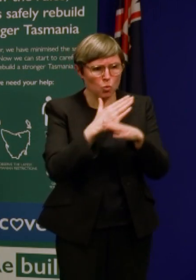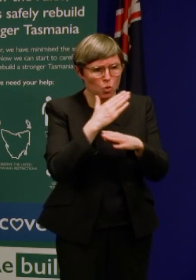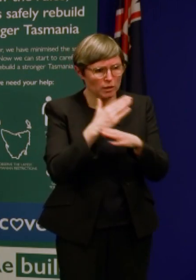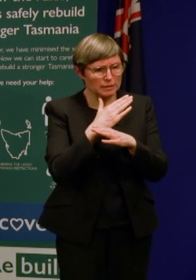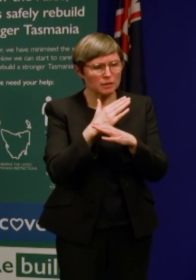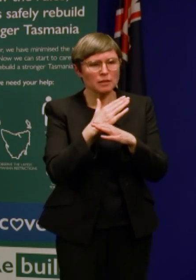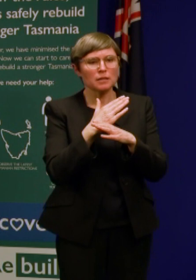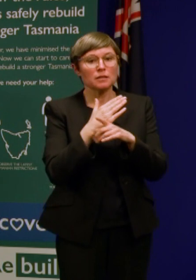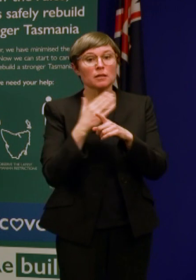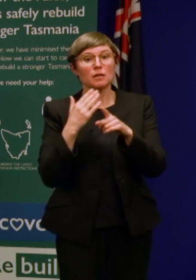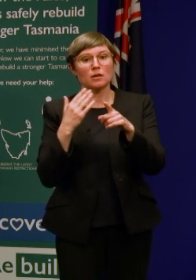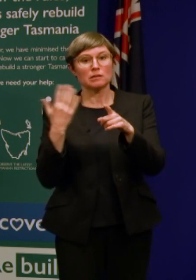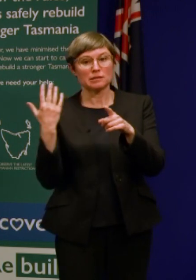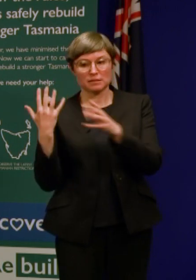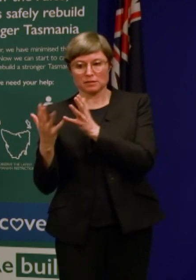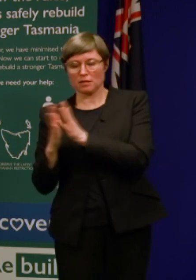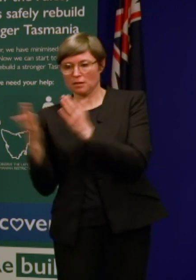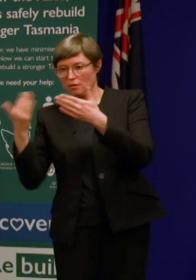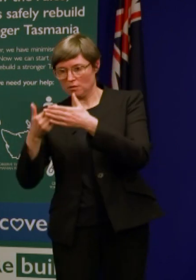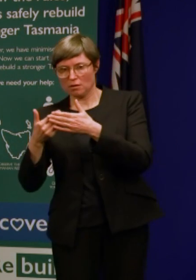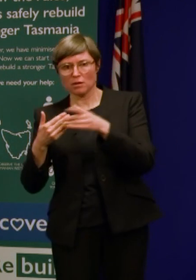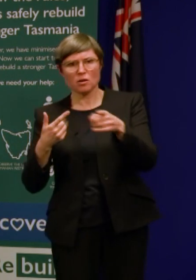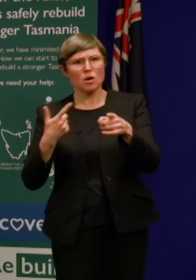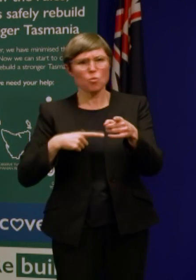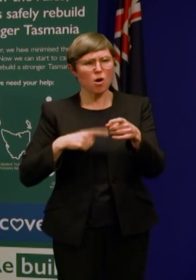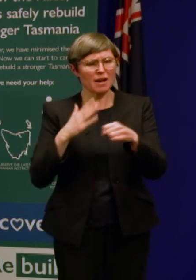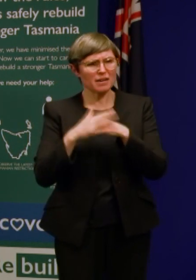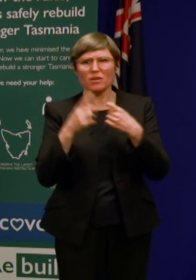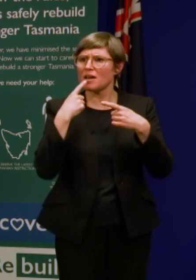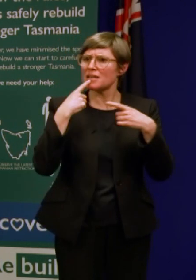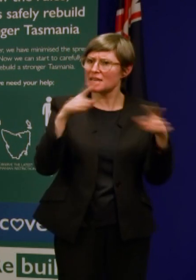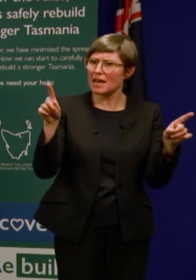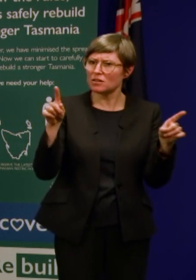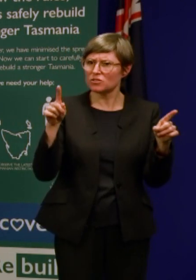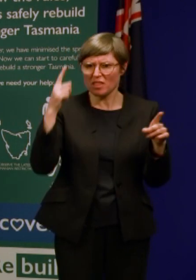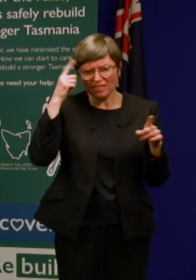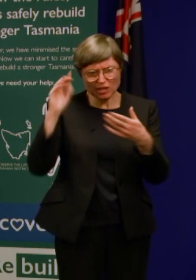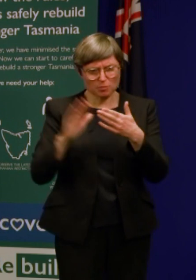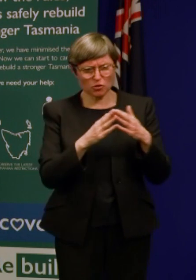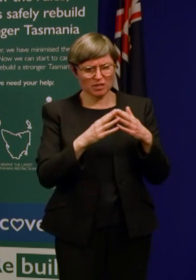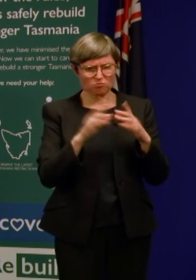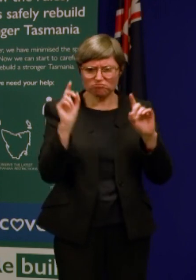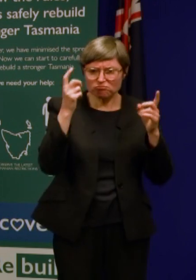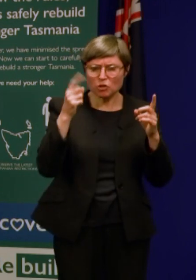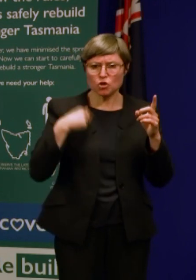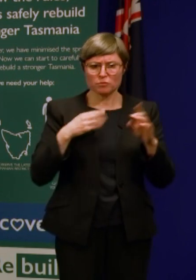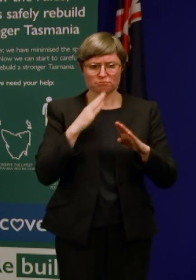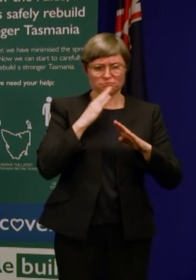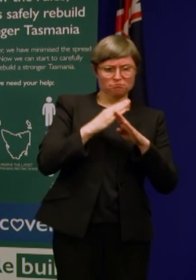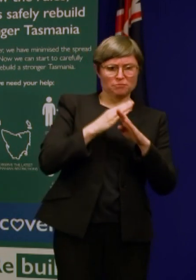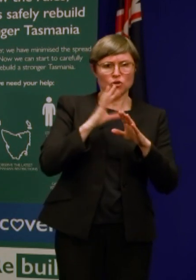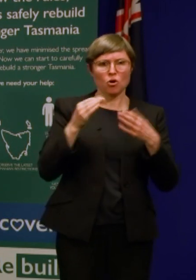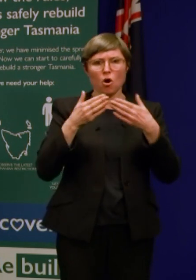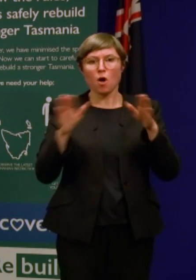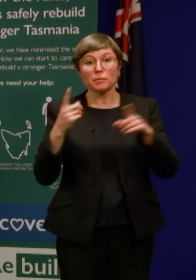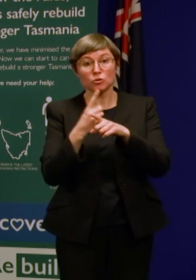weekend. On Sunday night. Was there a particular reason you didn't announce that? Does that undermine public confidence that you're being open and transparent